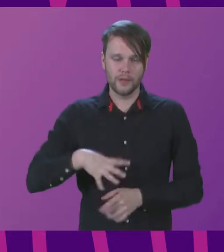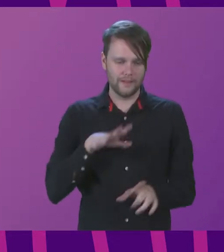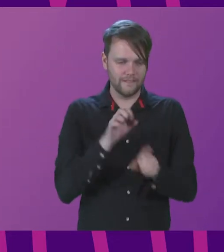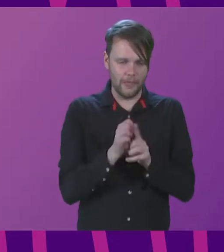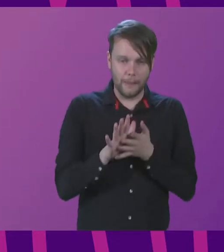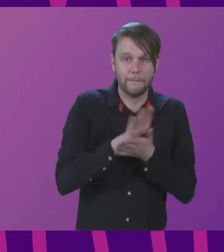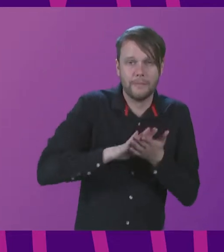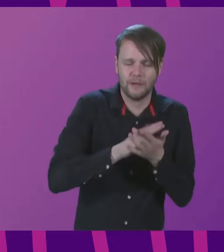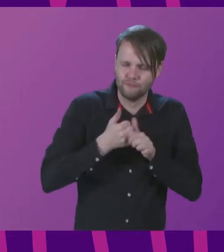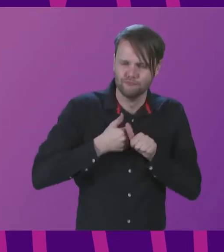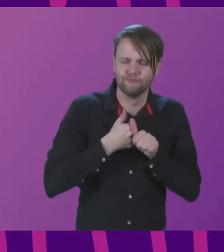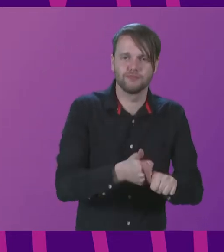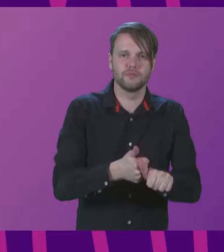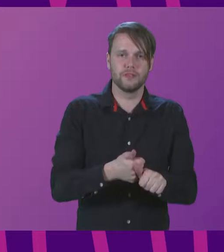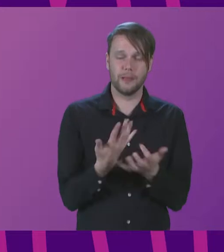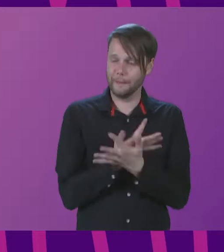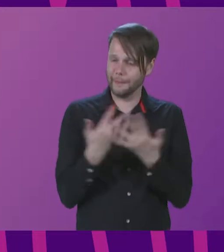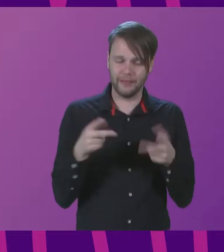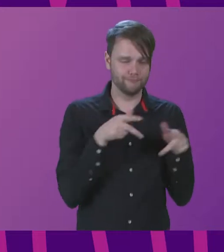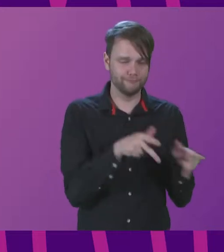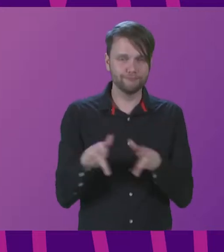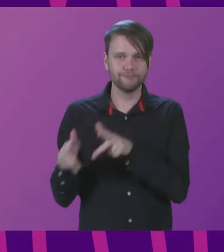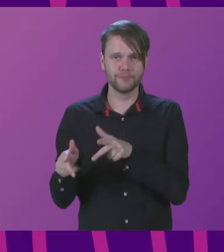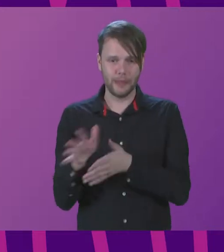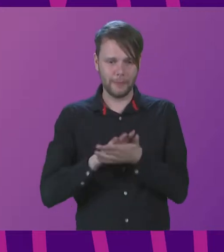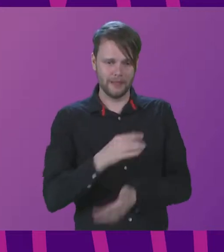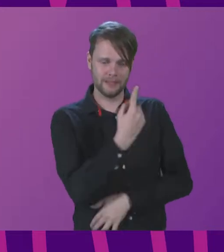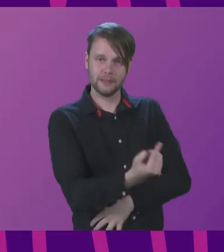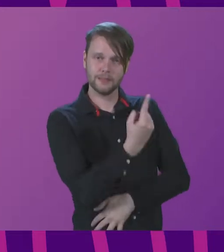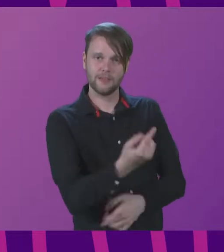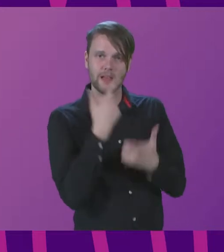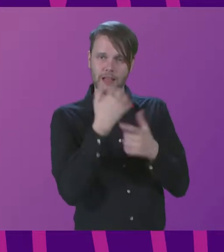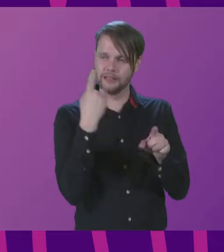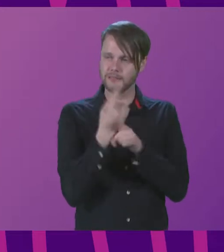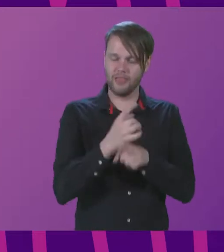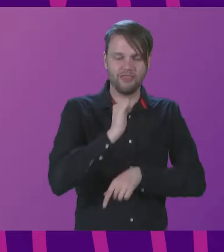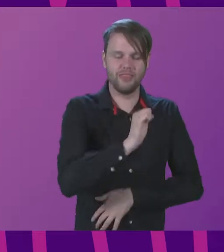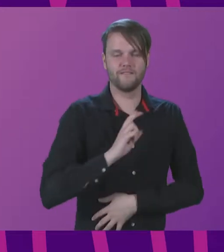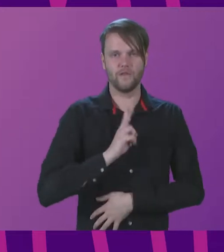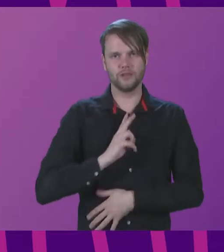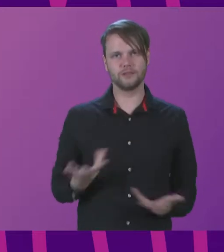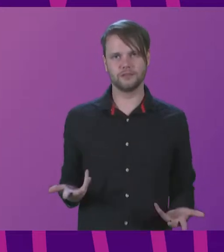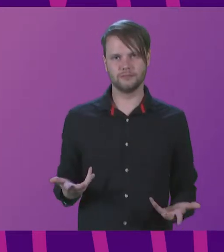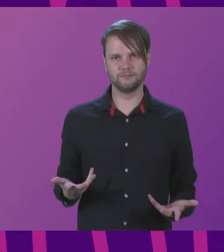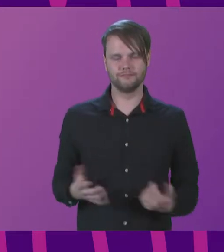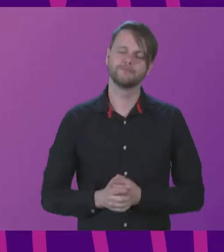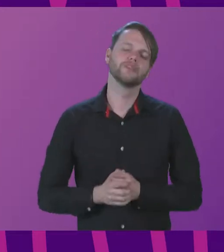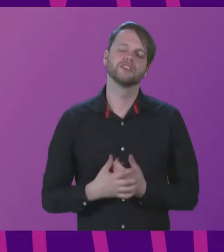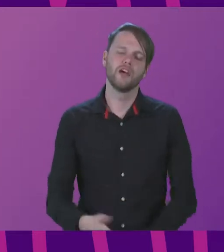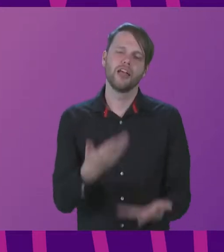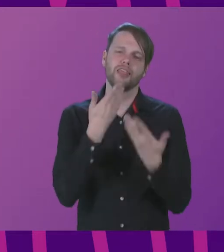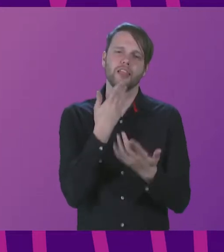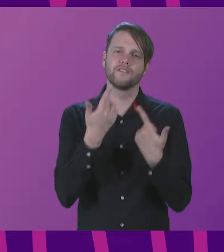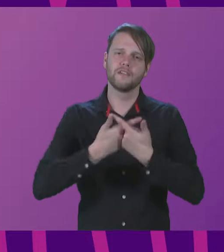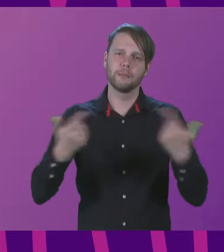meaningful support which can take many forms to allow them to speak their voice. So thank you very, very